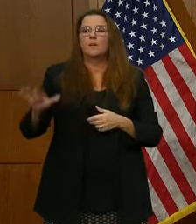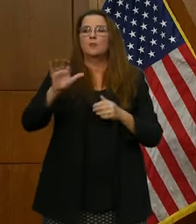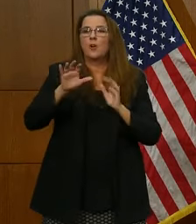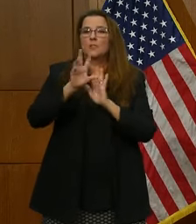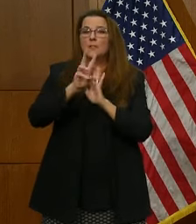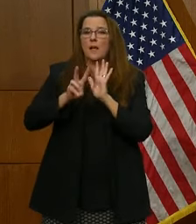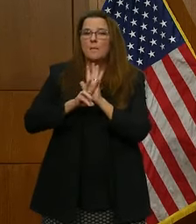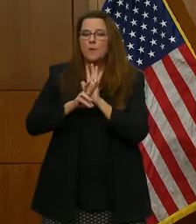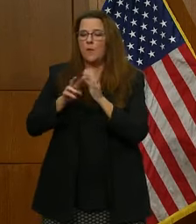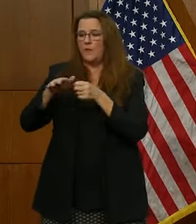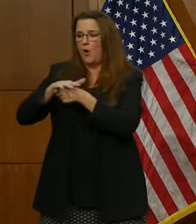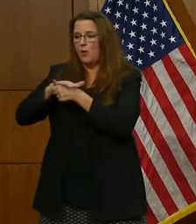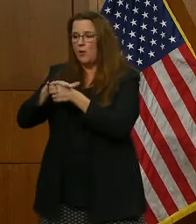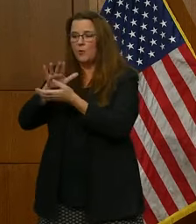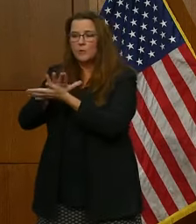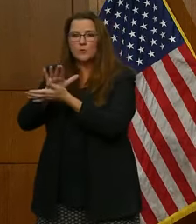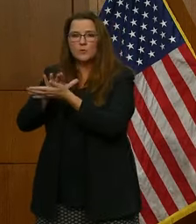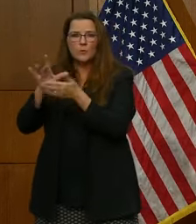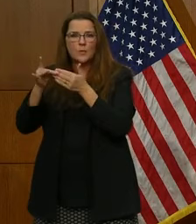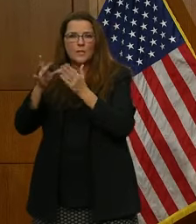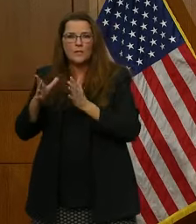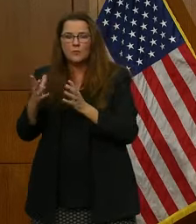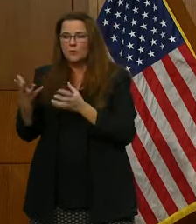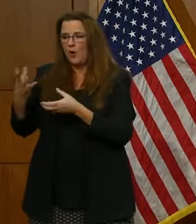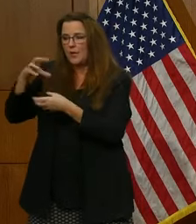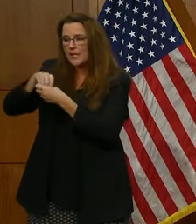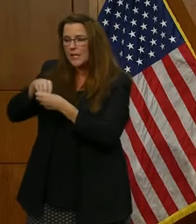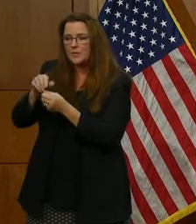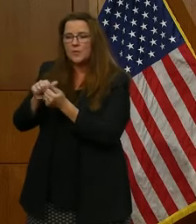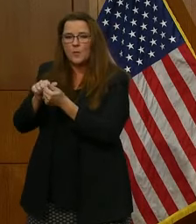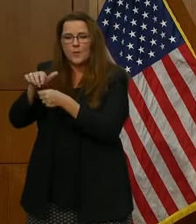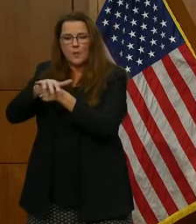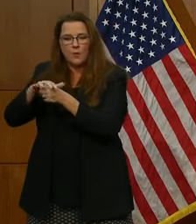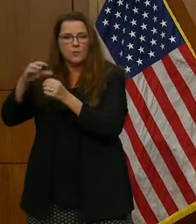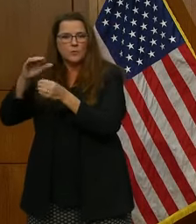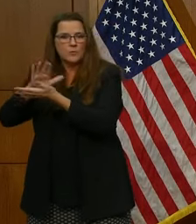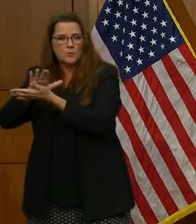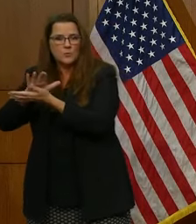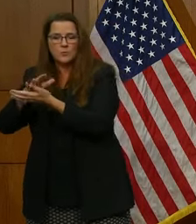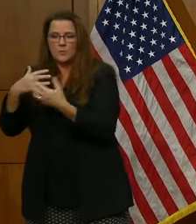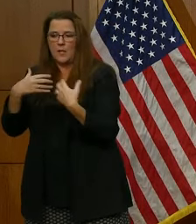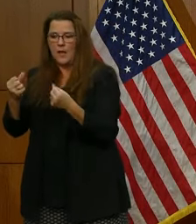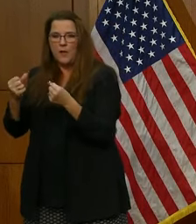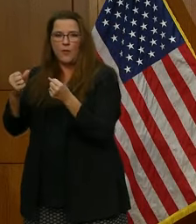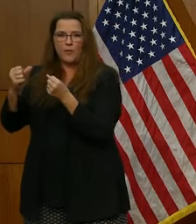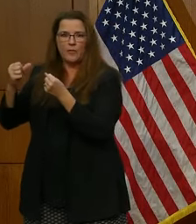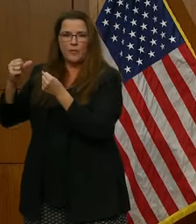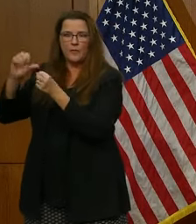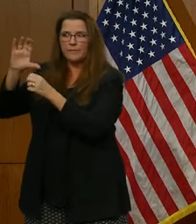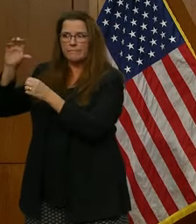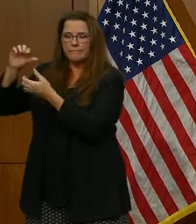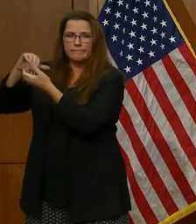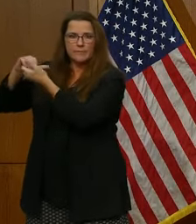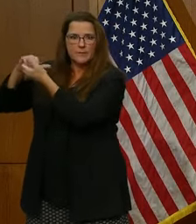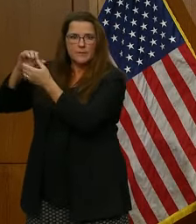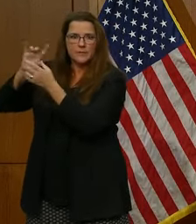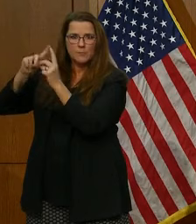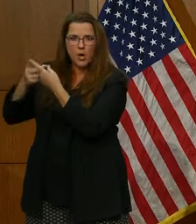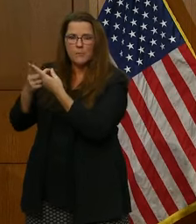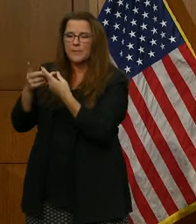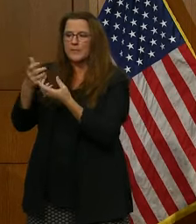engaging with their respective schools and health officials and are working to be a part of the solution to this crisis.